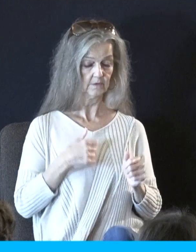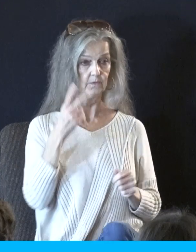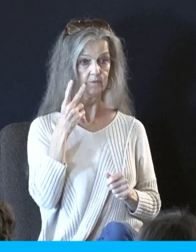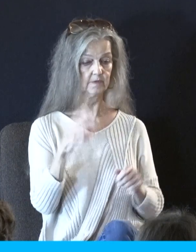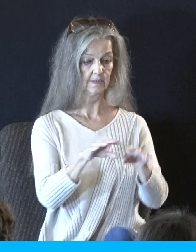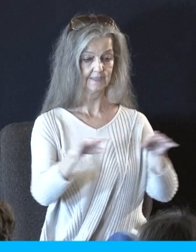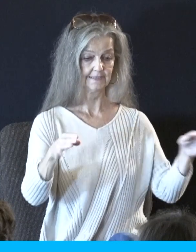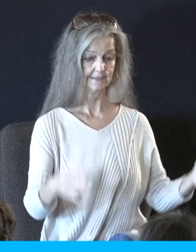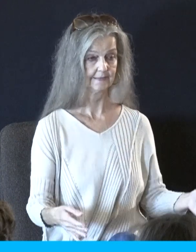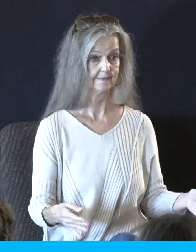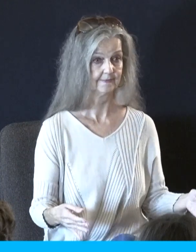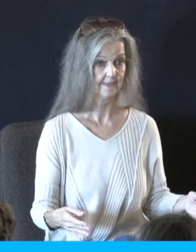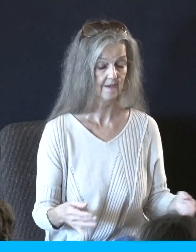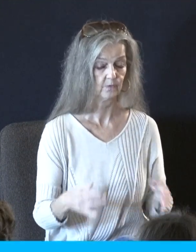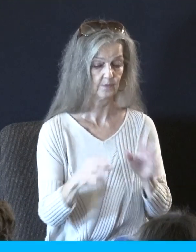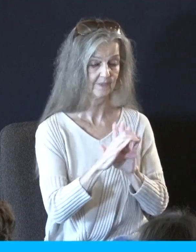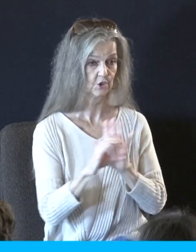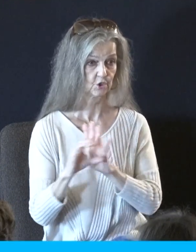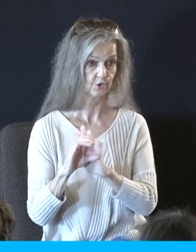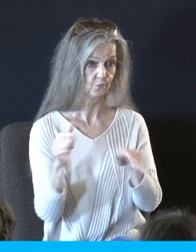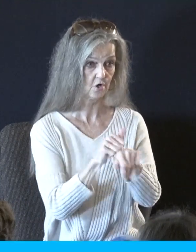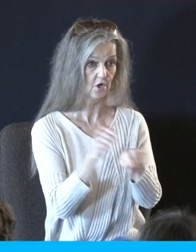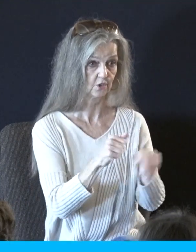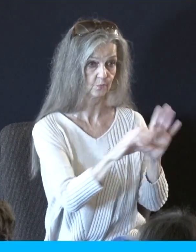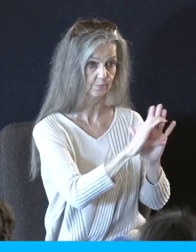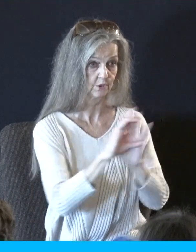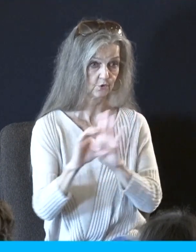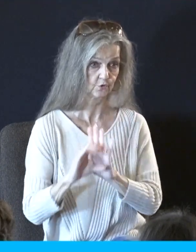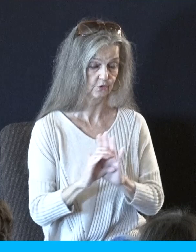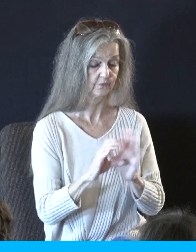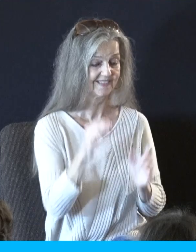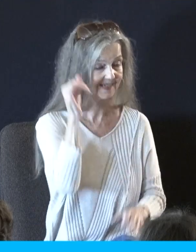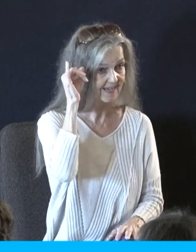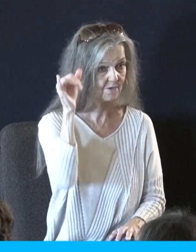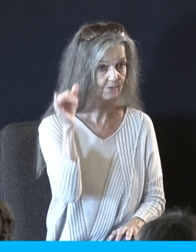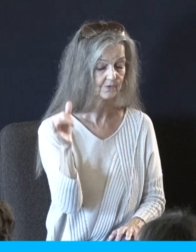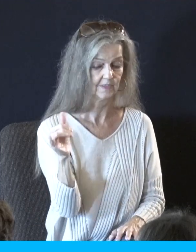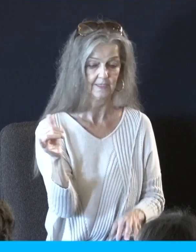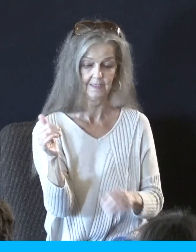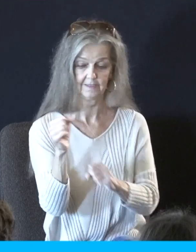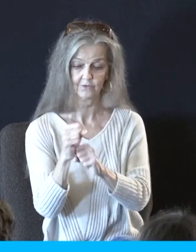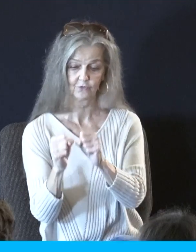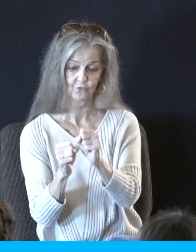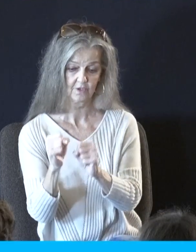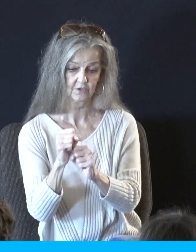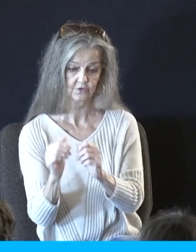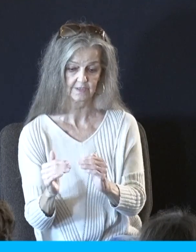many petroglyphs of cows and people worshipping cows as well as a structure that is slightly lifted that